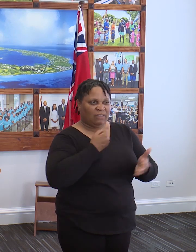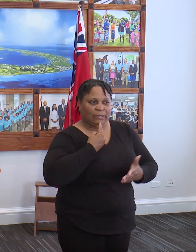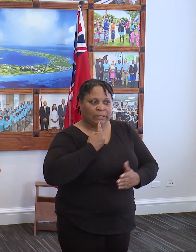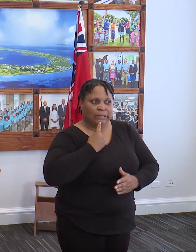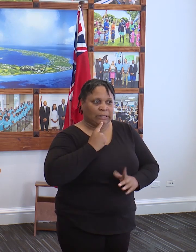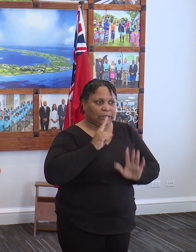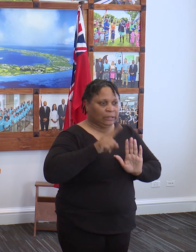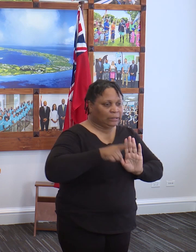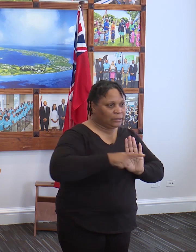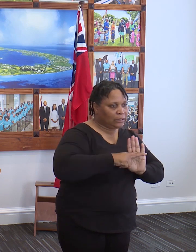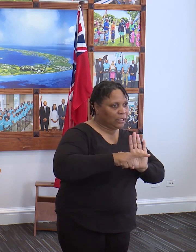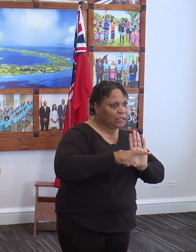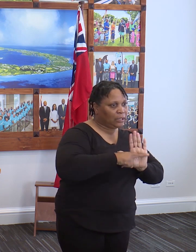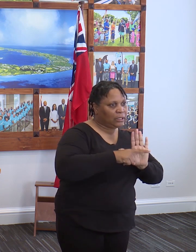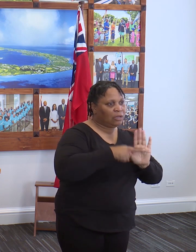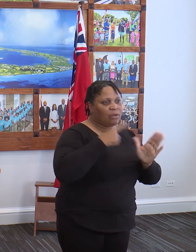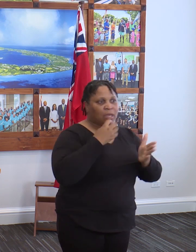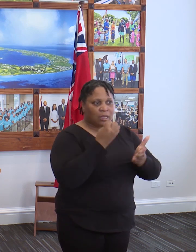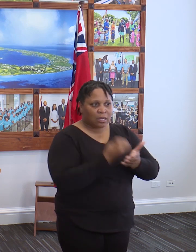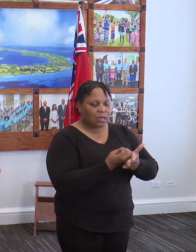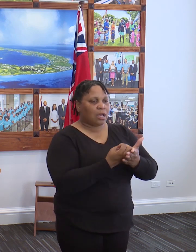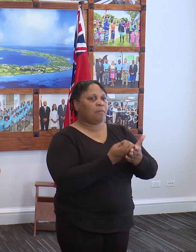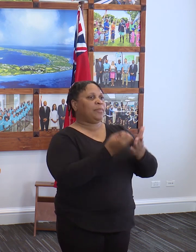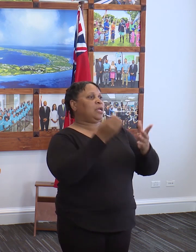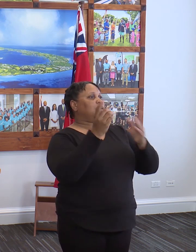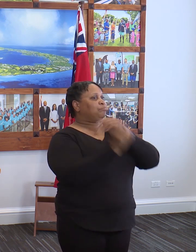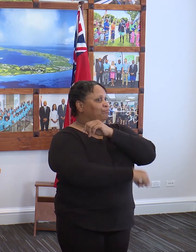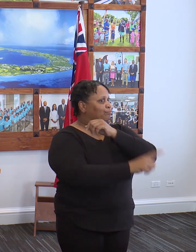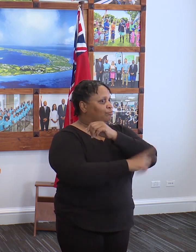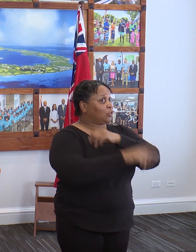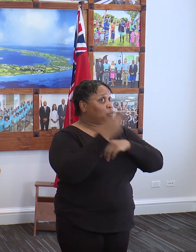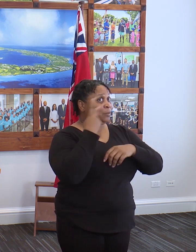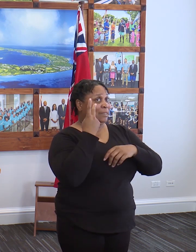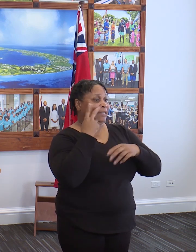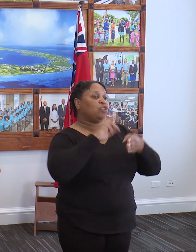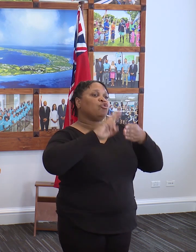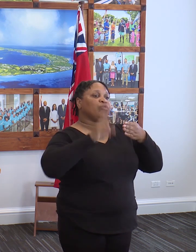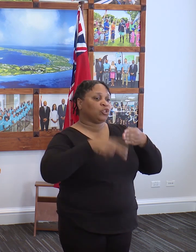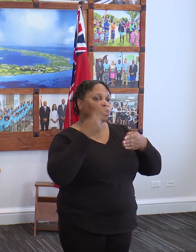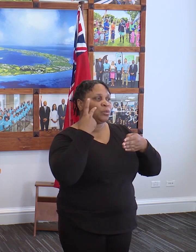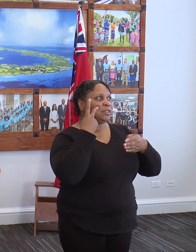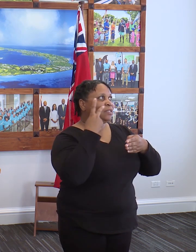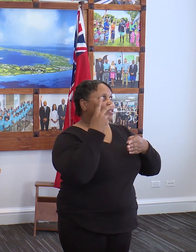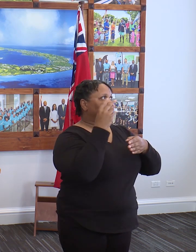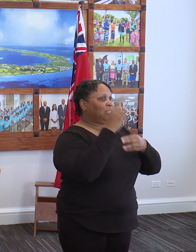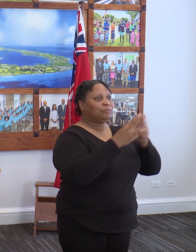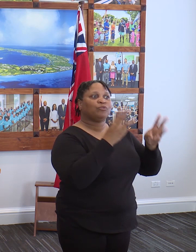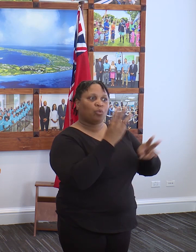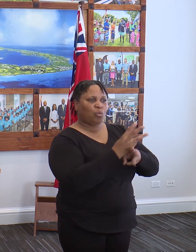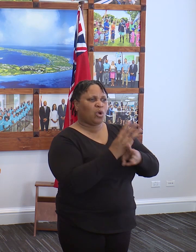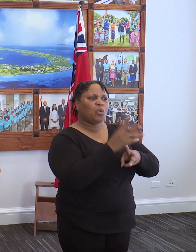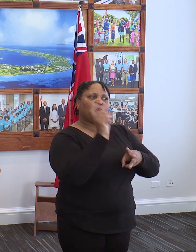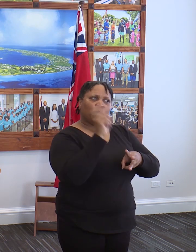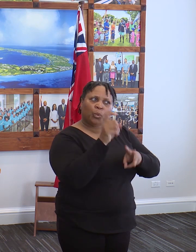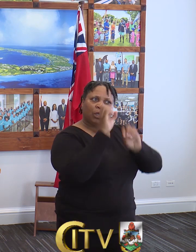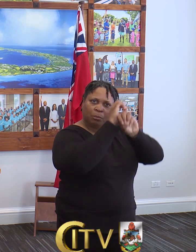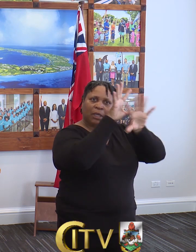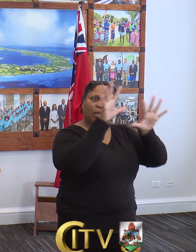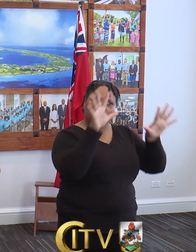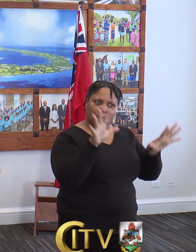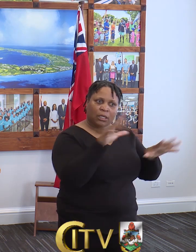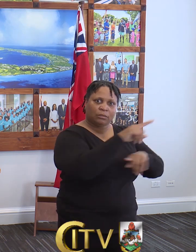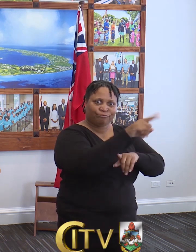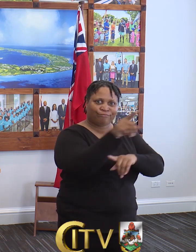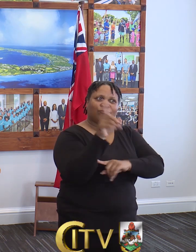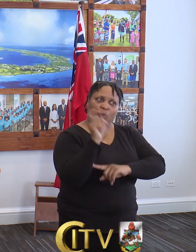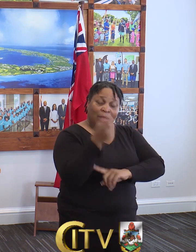negative economic consequences that we've seen around the world. And that is something that has to be made very clear. And people